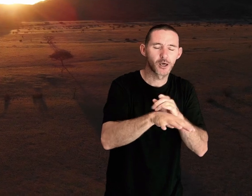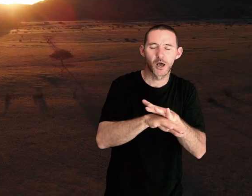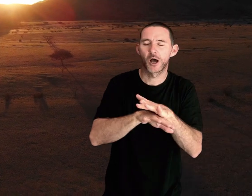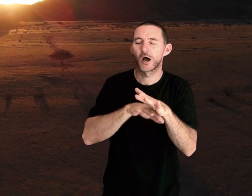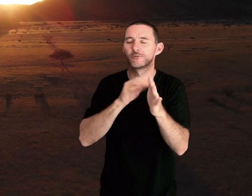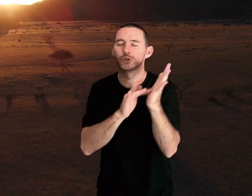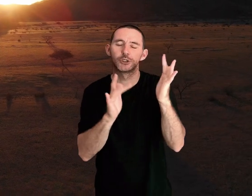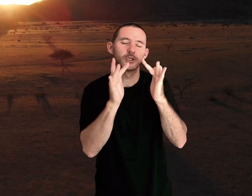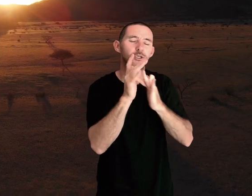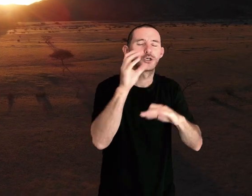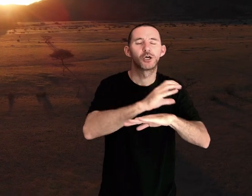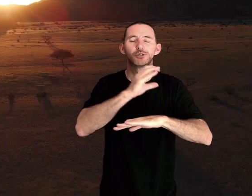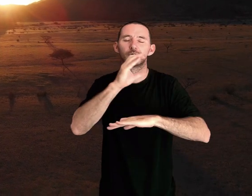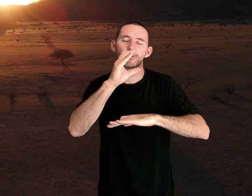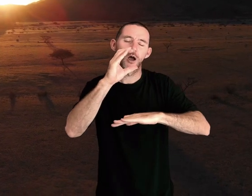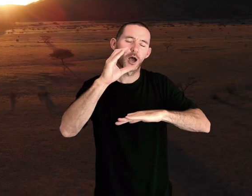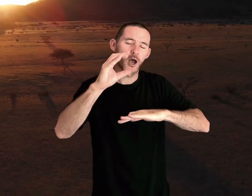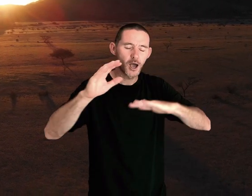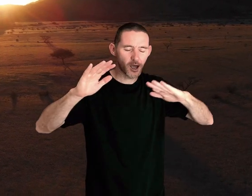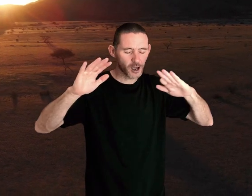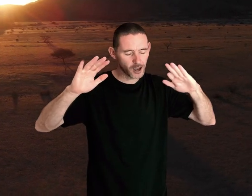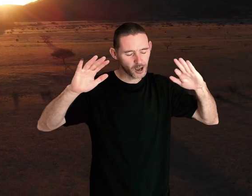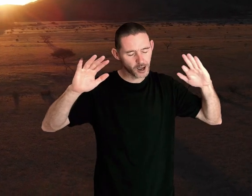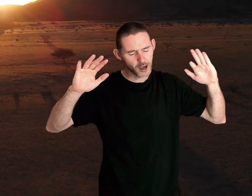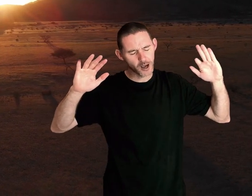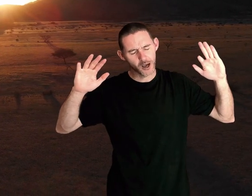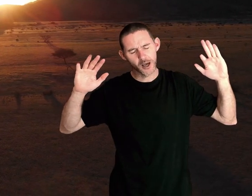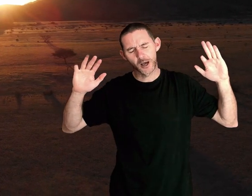blood of Jesus Christ